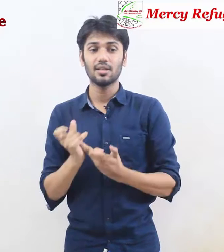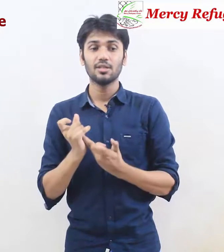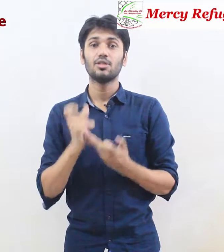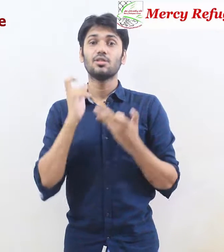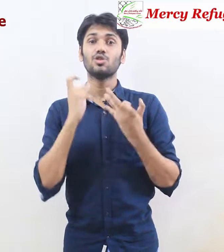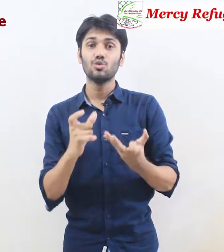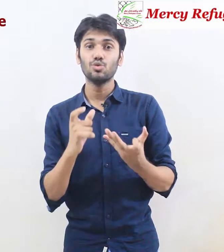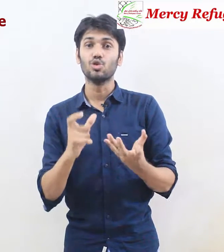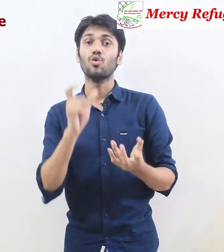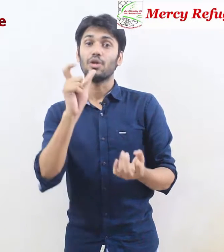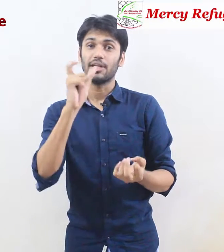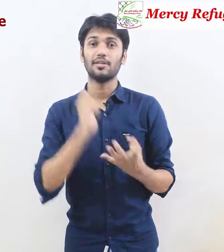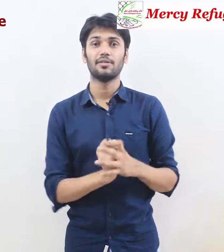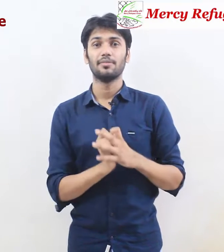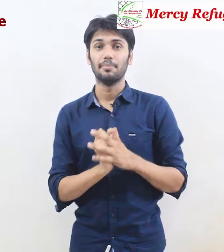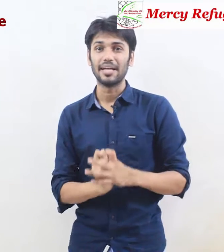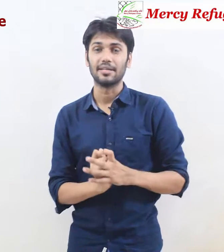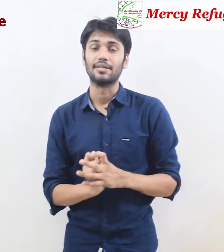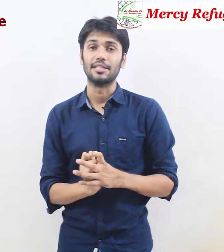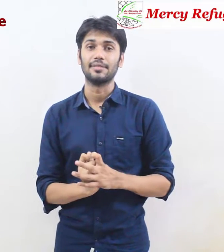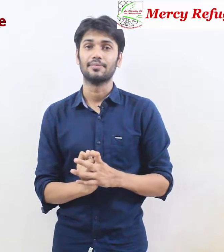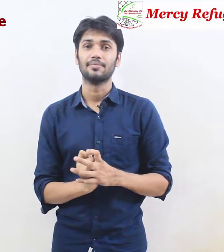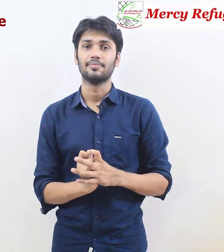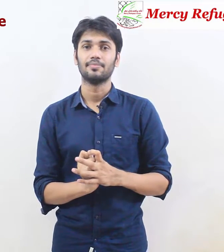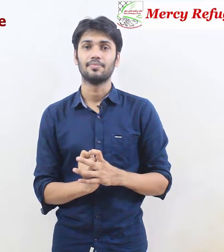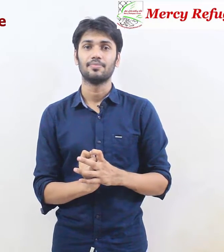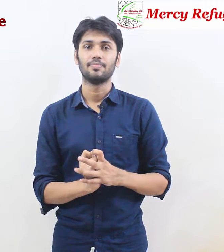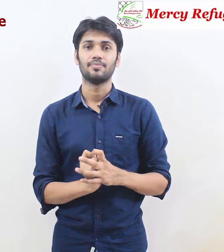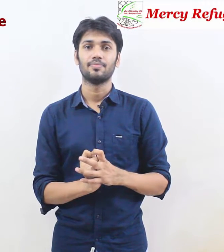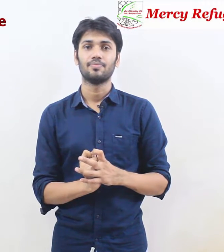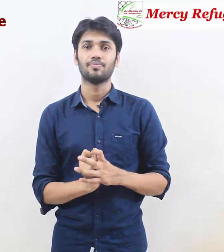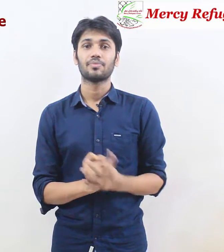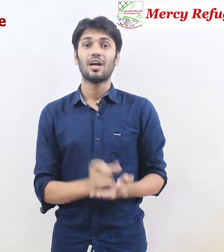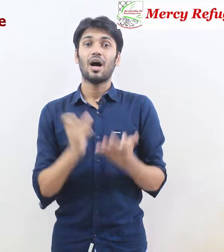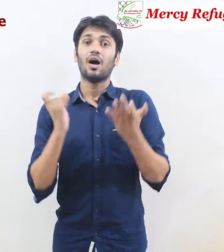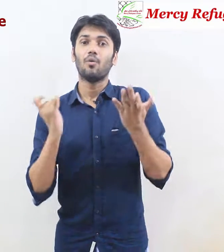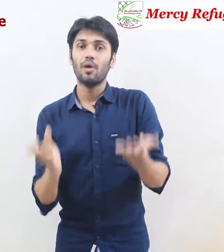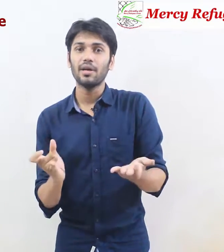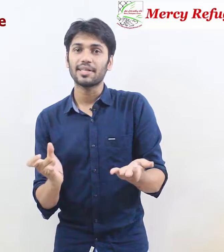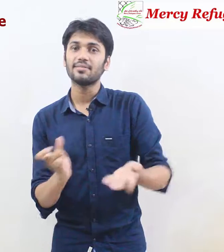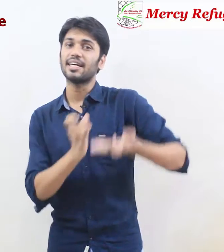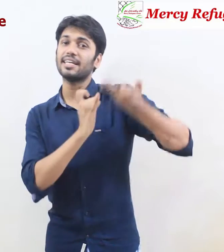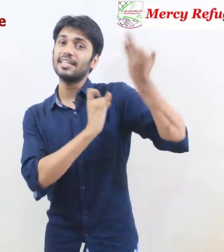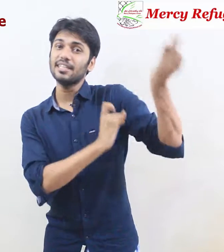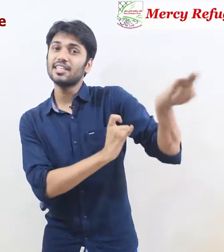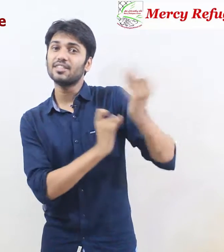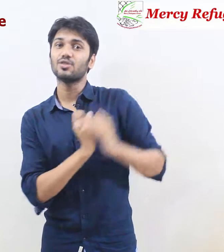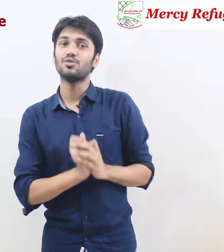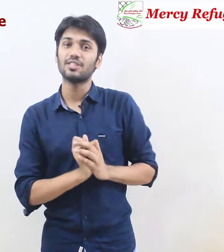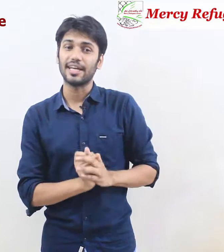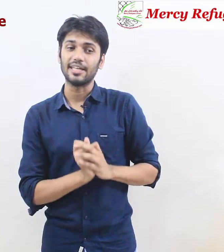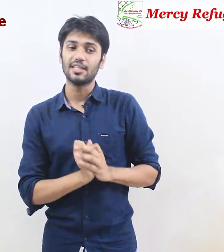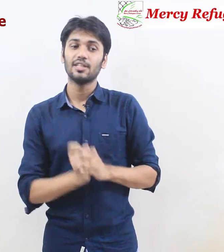Churjo in Bengali whereas the Indians would say